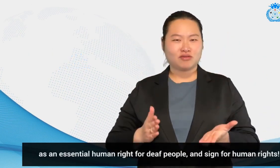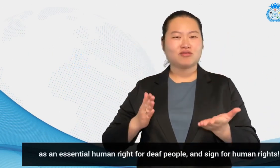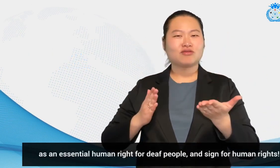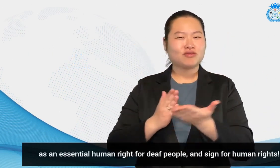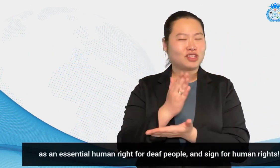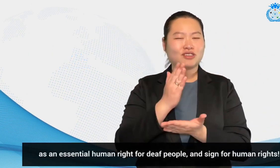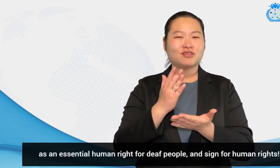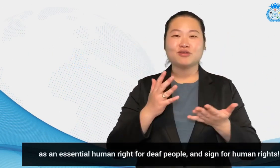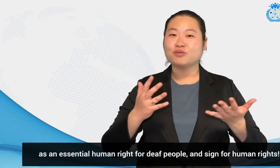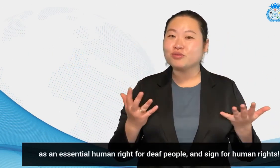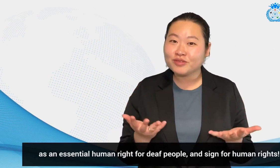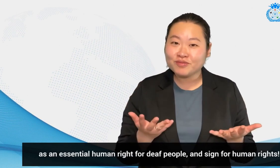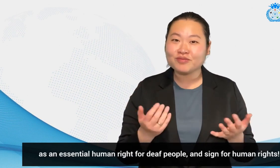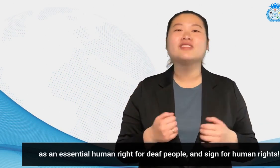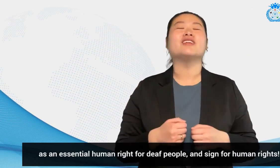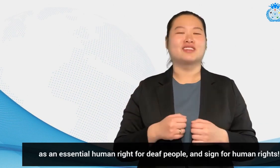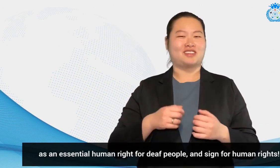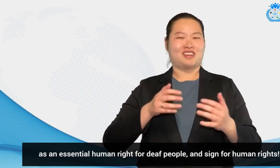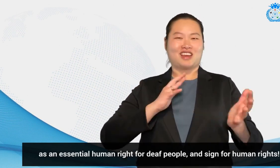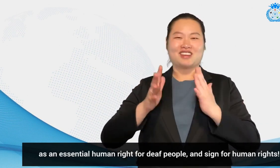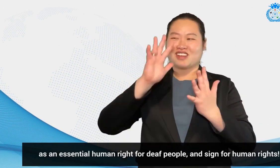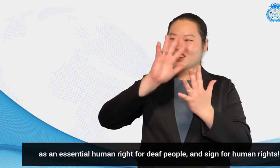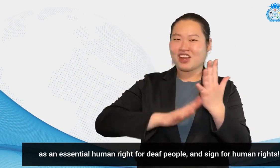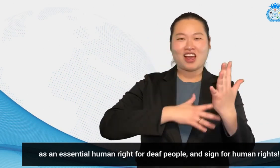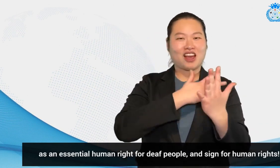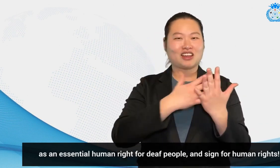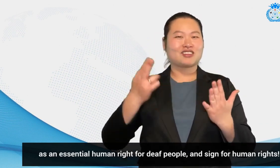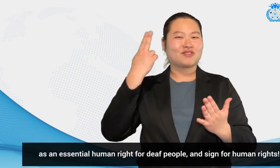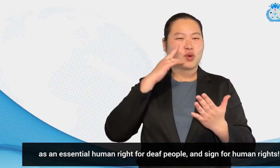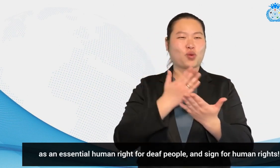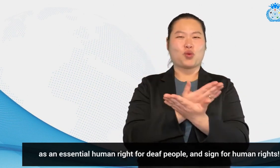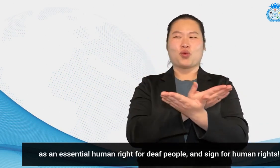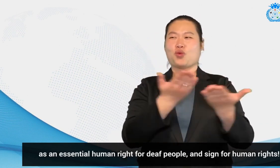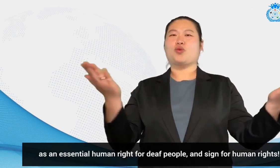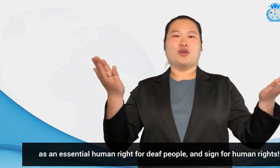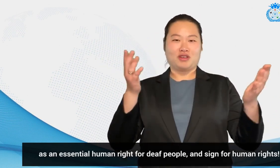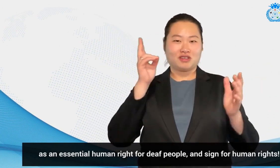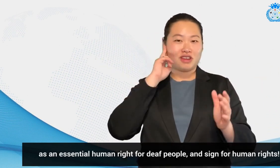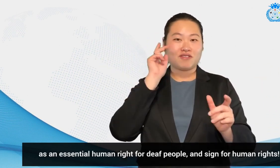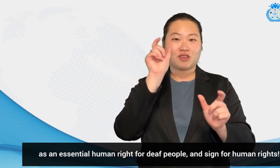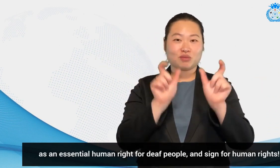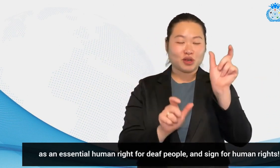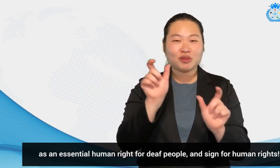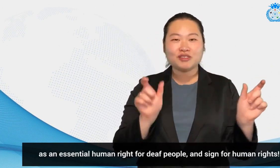for Deaf people and sign for human rights.